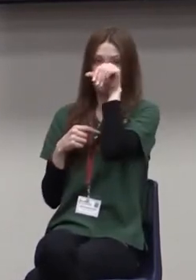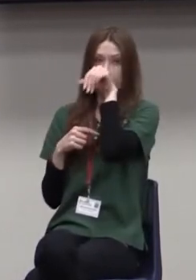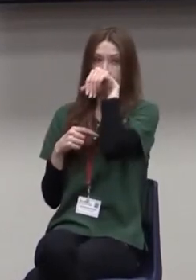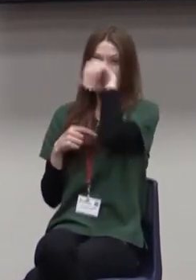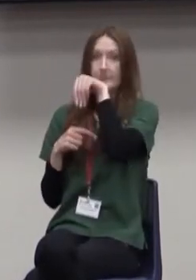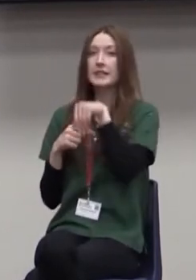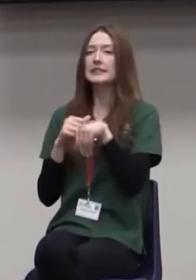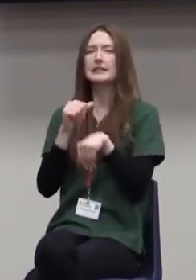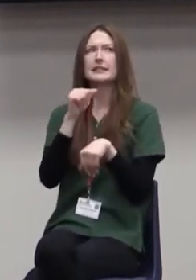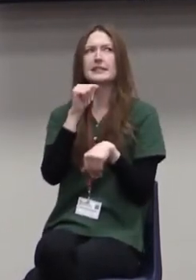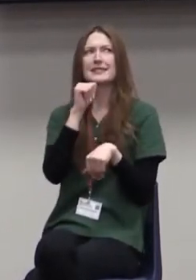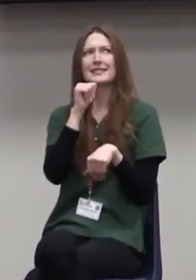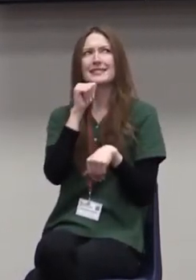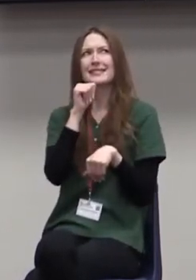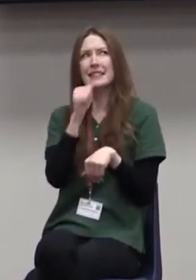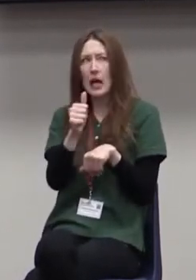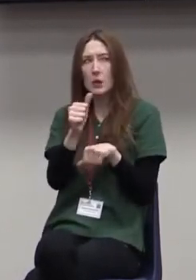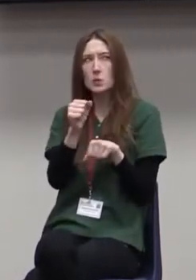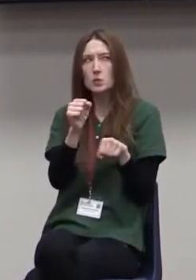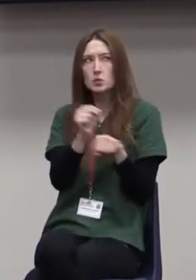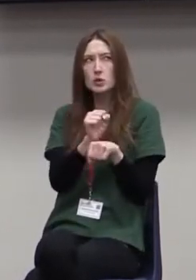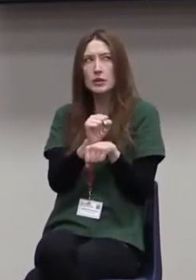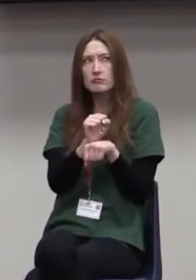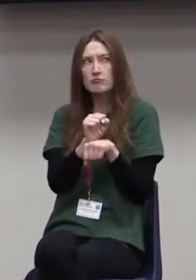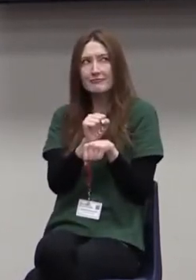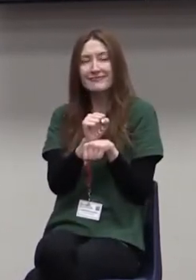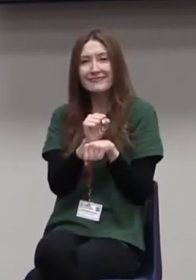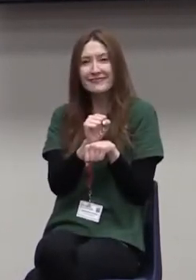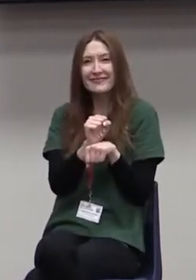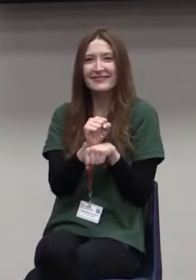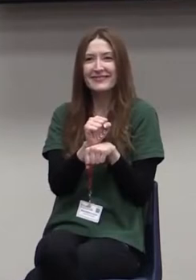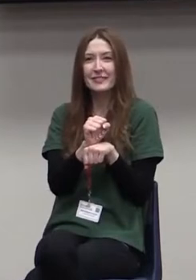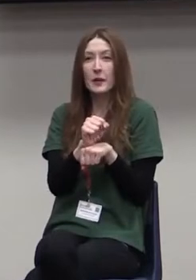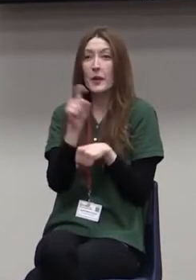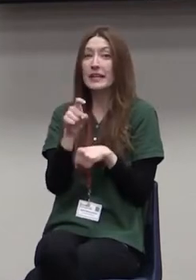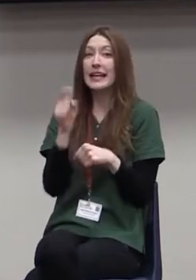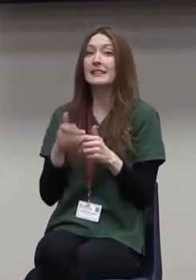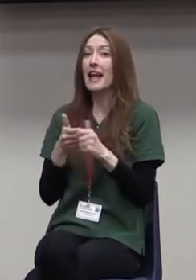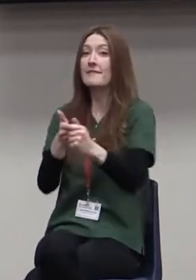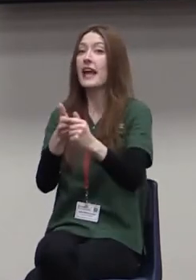It's not going to work. We need a navigator.